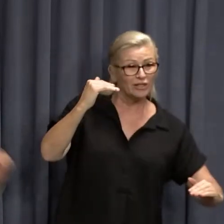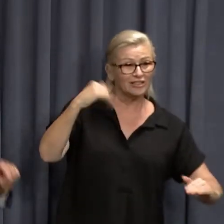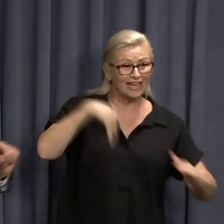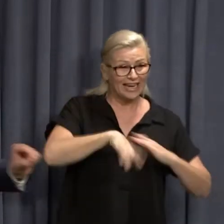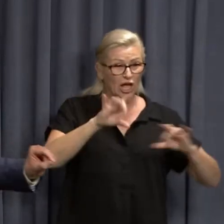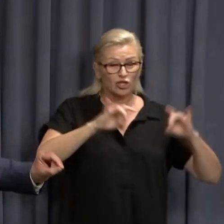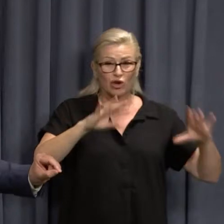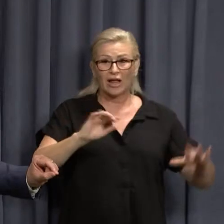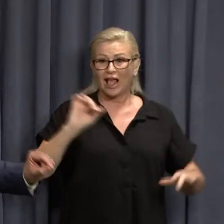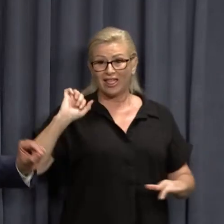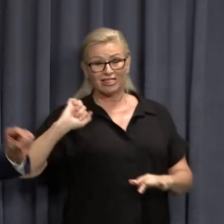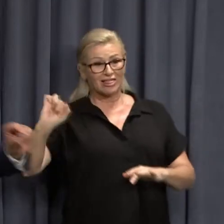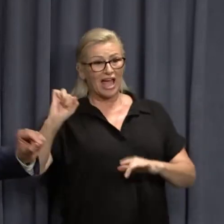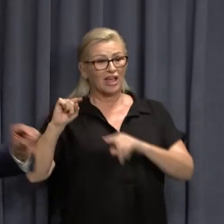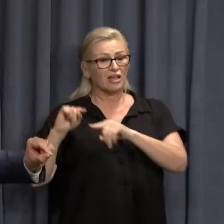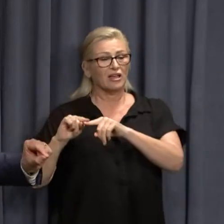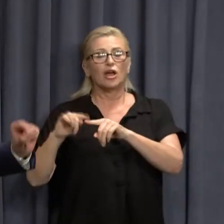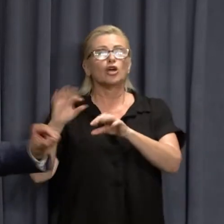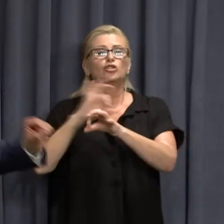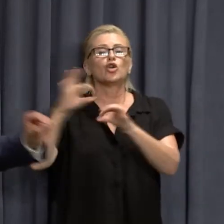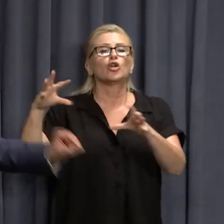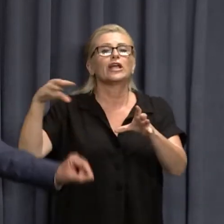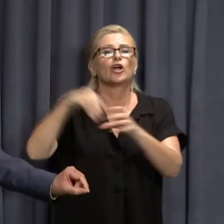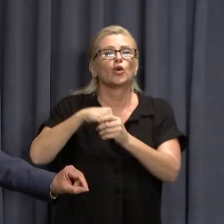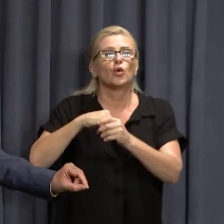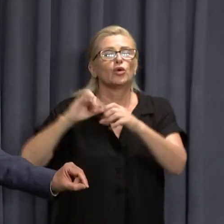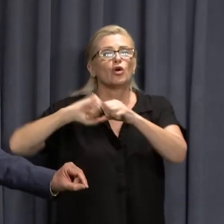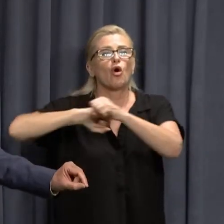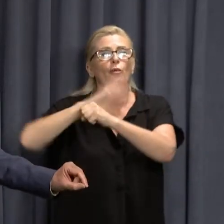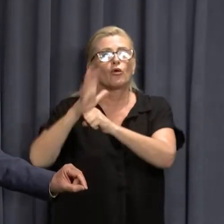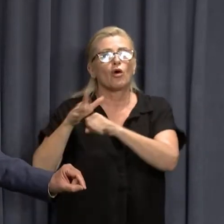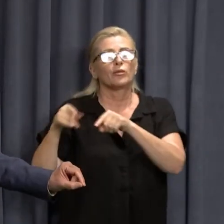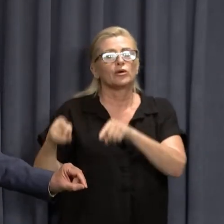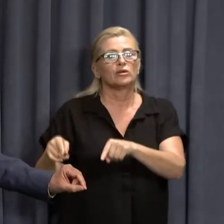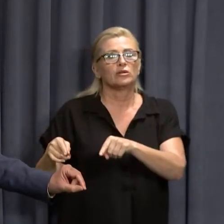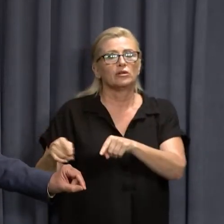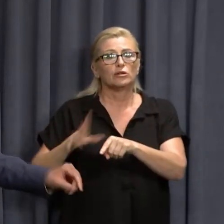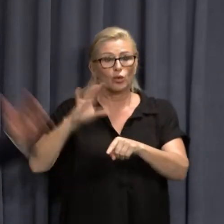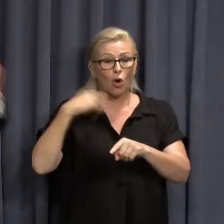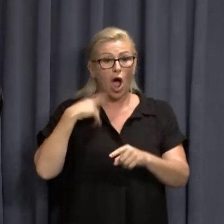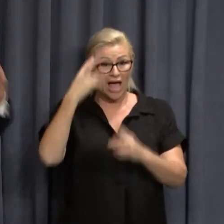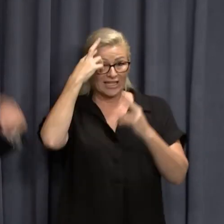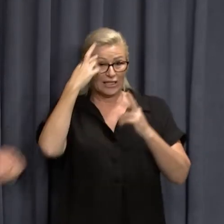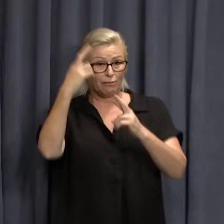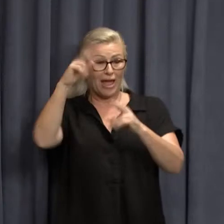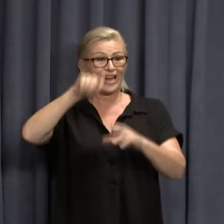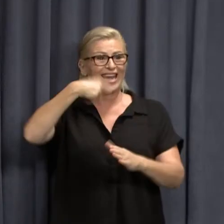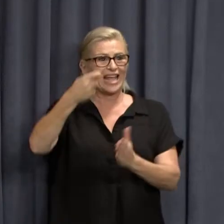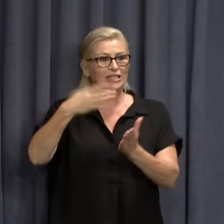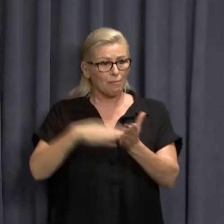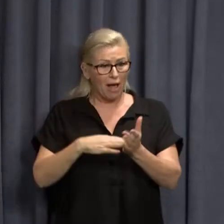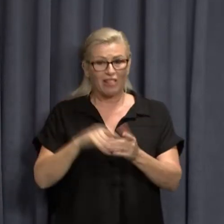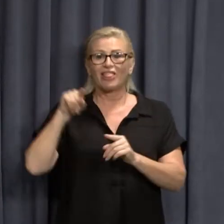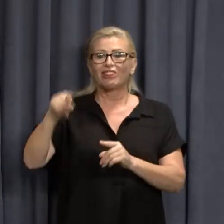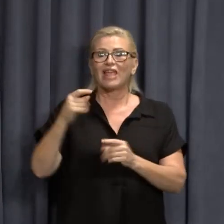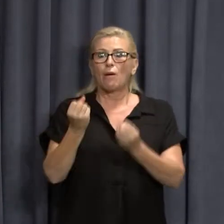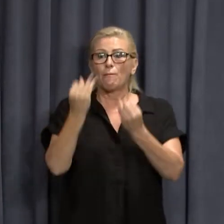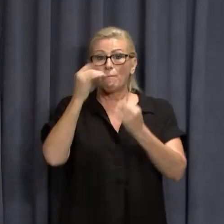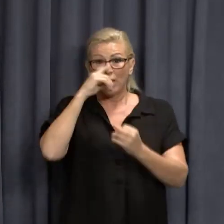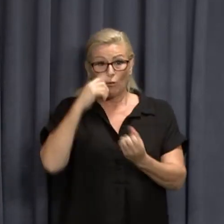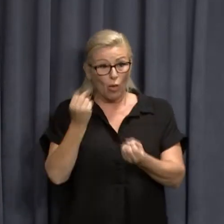And their unemployment rates don't take into account the impact of Omicron. So what I expect will happen next month is their unemployment rates will jump